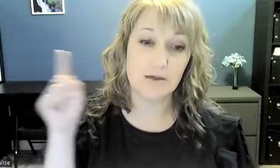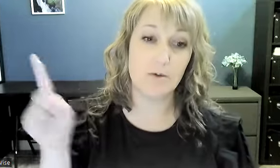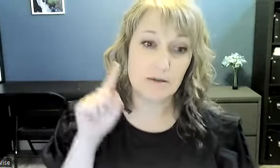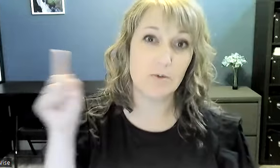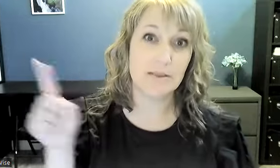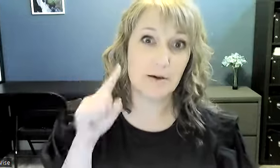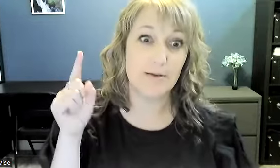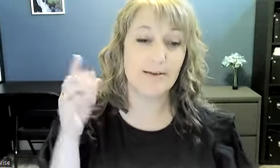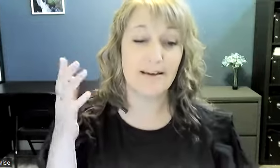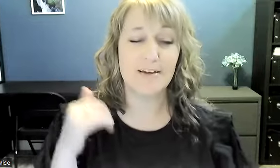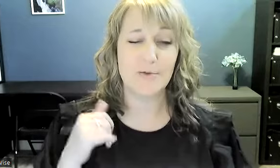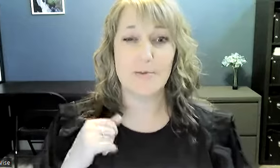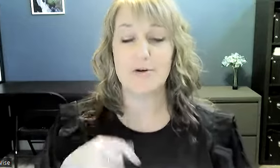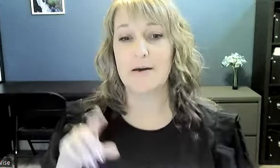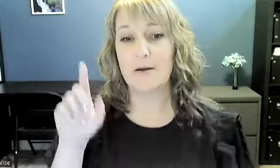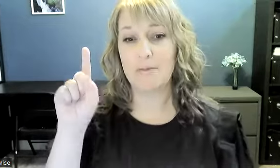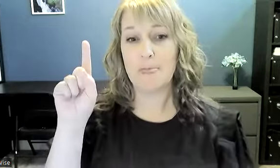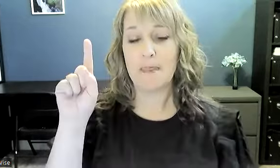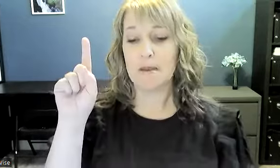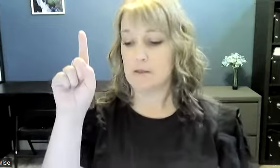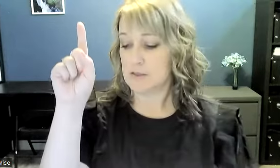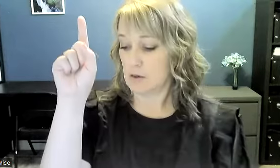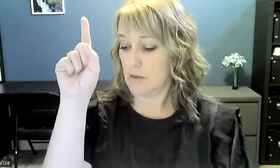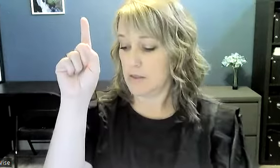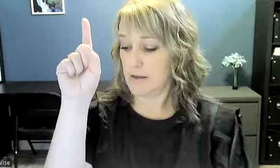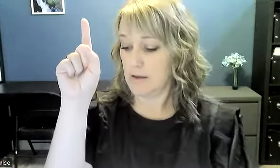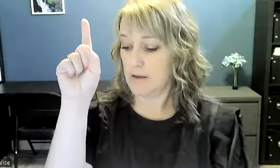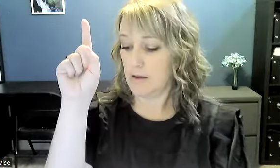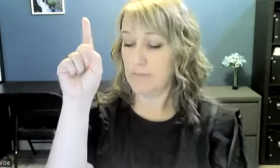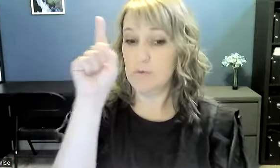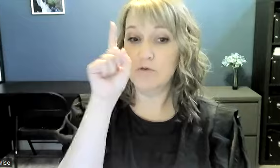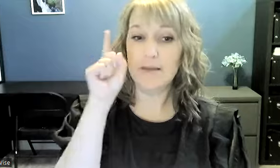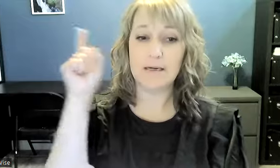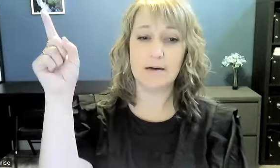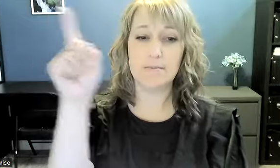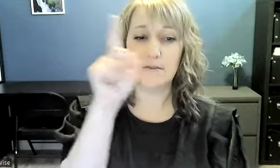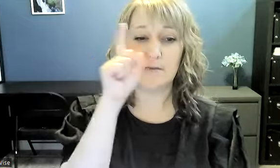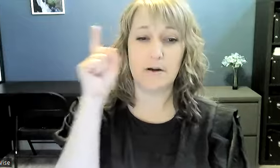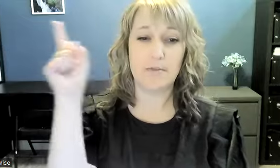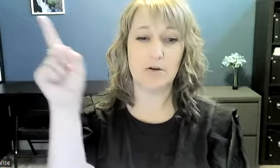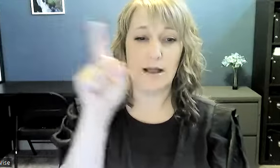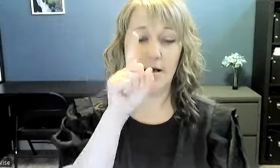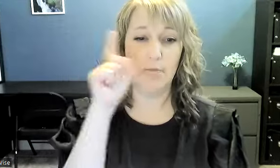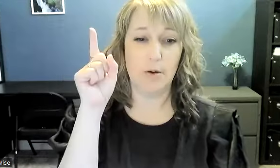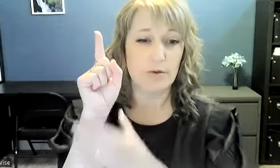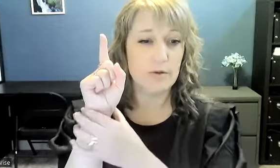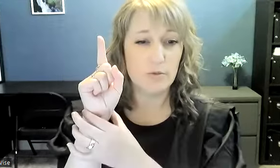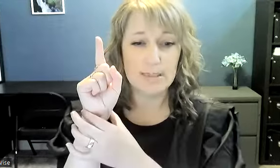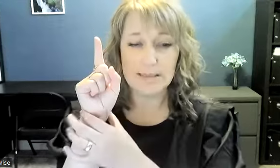always always going okay you can remember it that way so the movement comes from your elbow there's no wrist